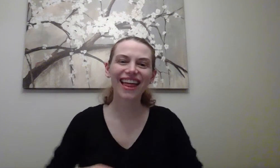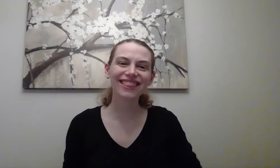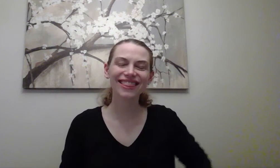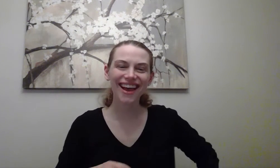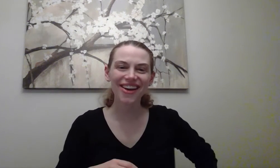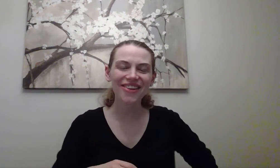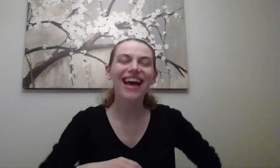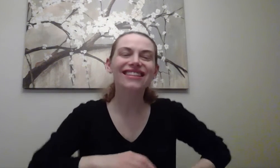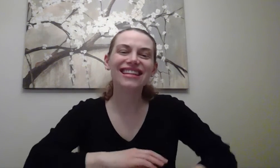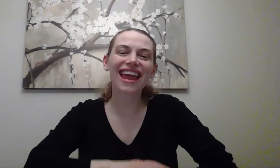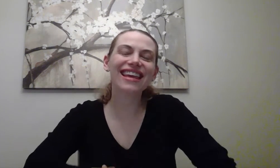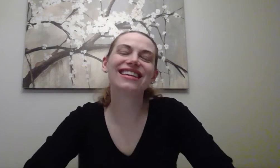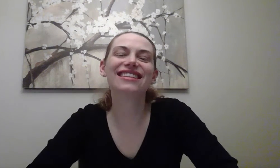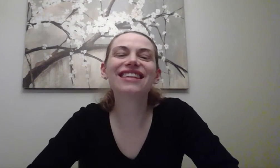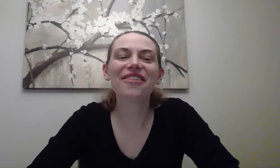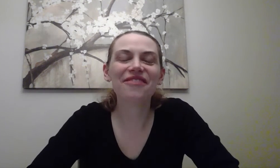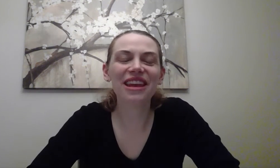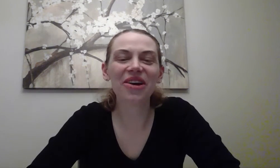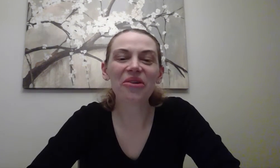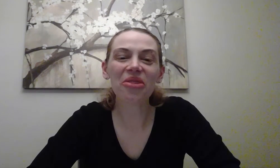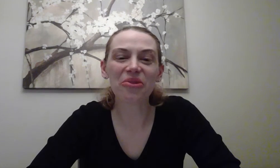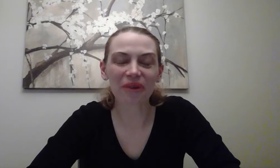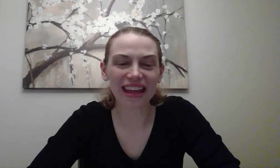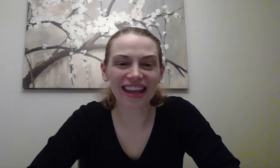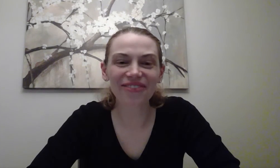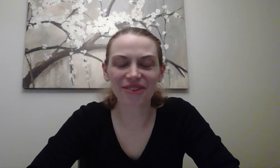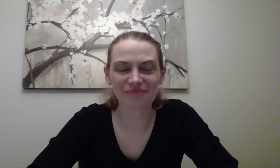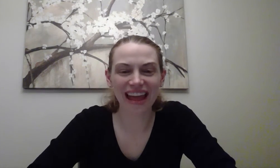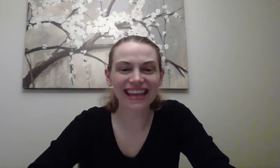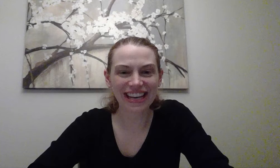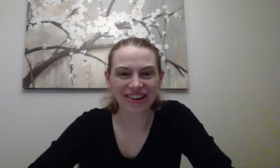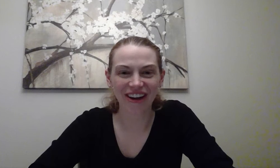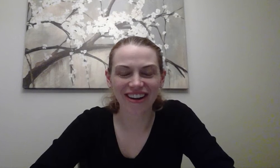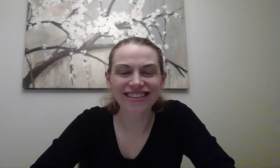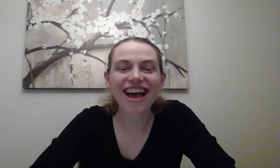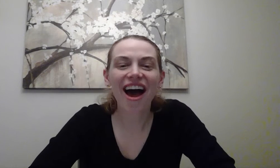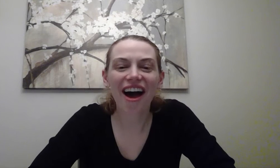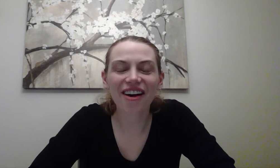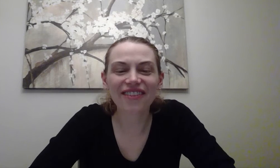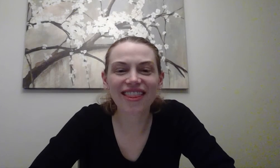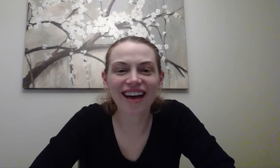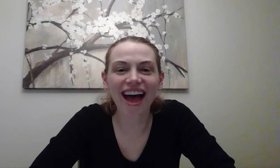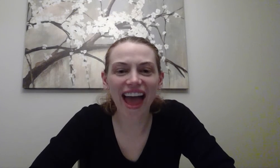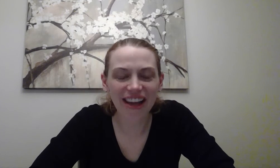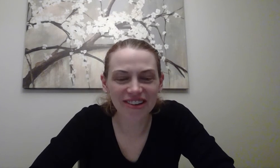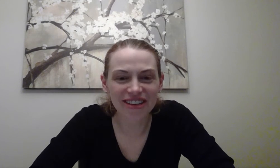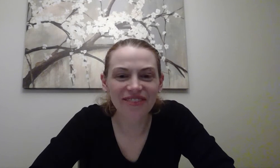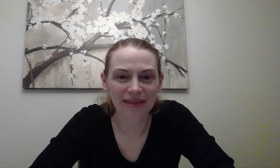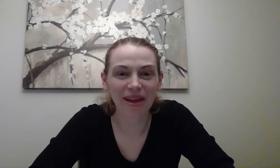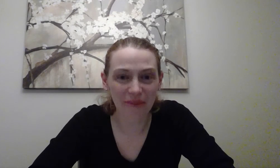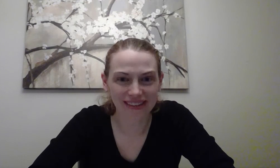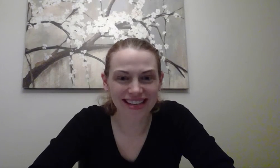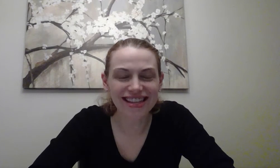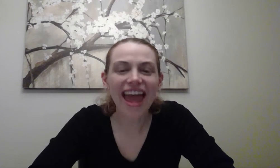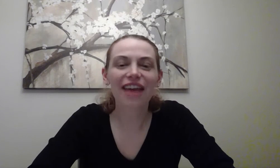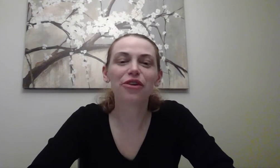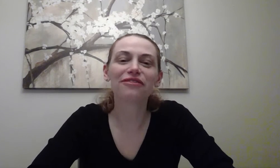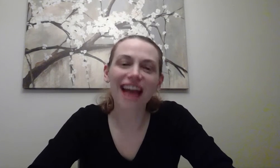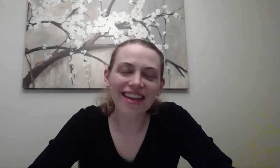Hello! Today is video three for my kindergarteners of the Hegarty Phonemic Awareness. If you have not